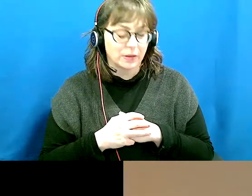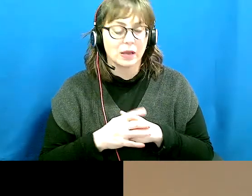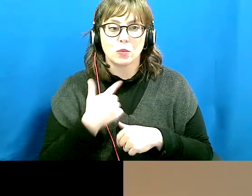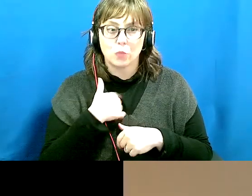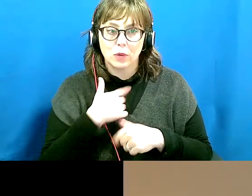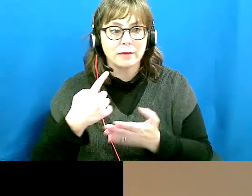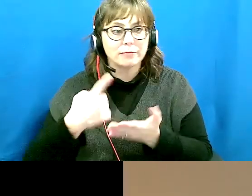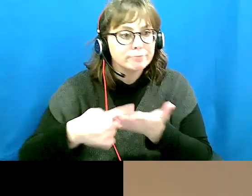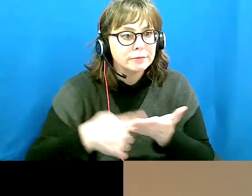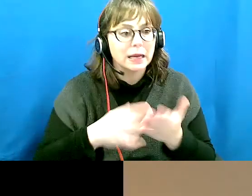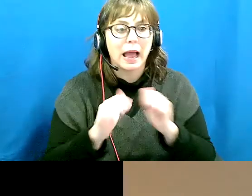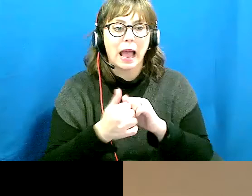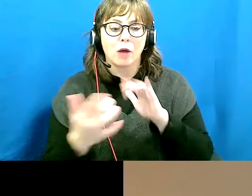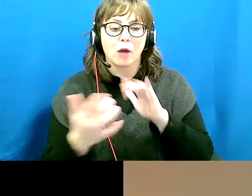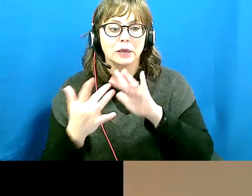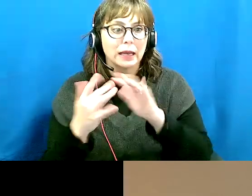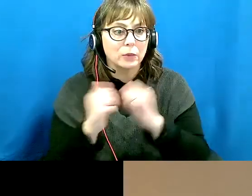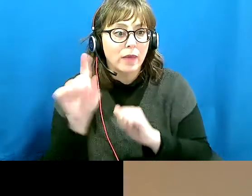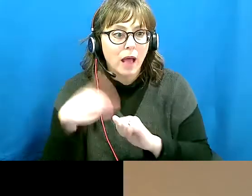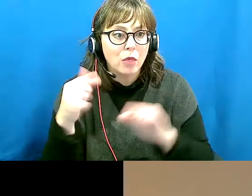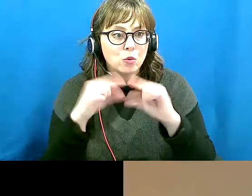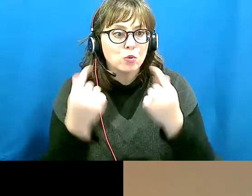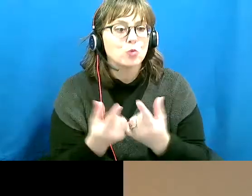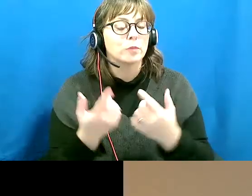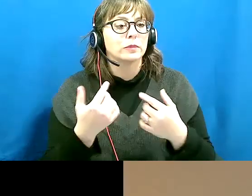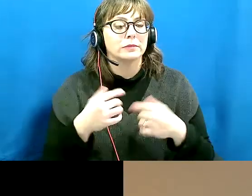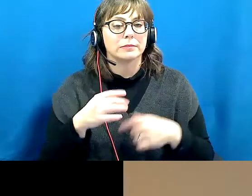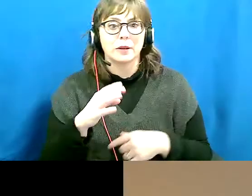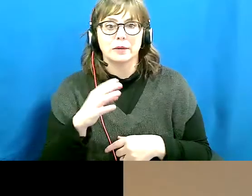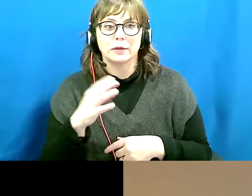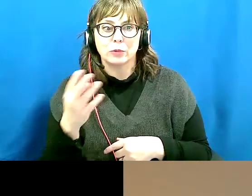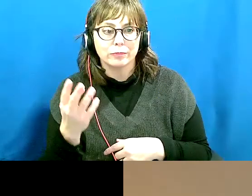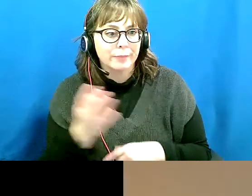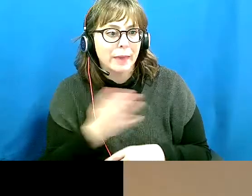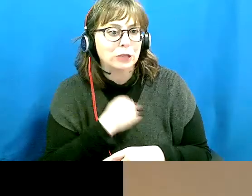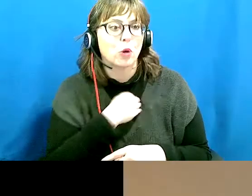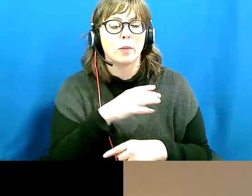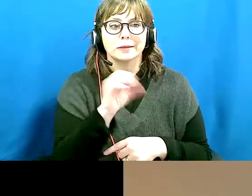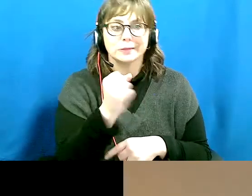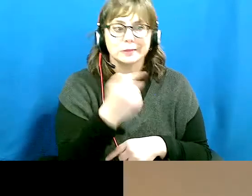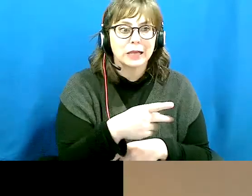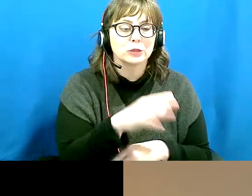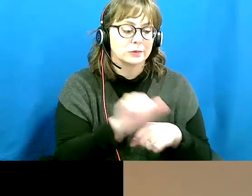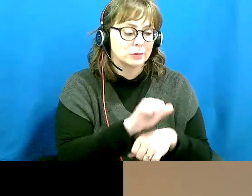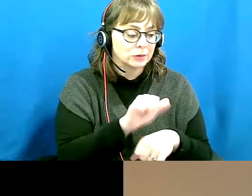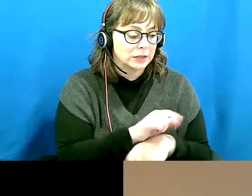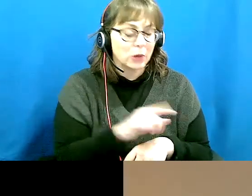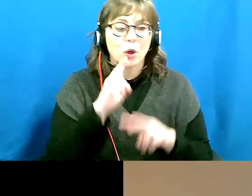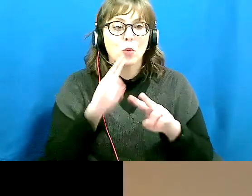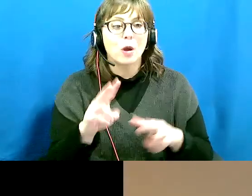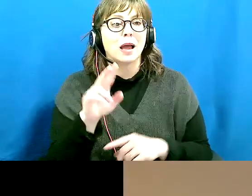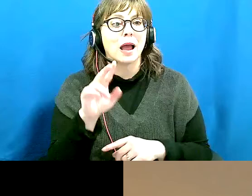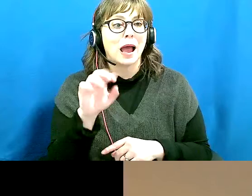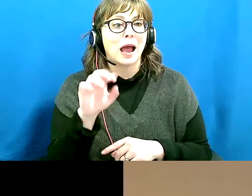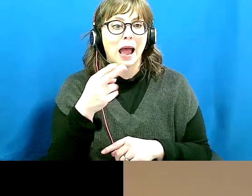groups across the prairies. We were all watching that documentary entitled How's Your News? And Kevin